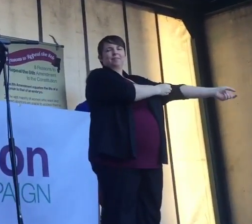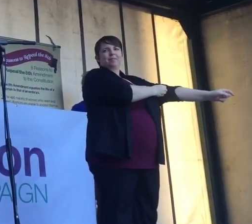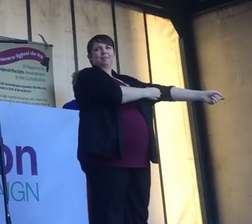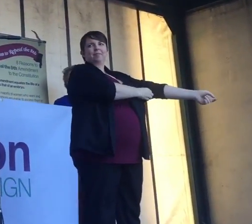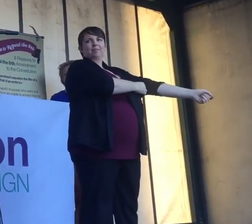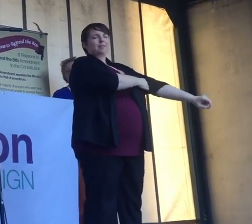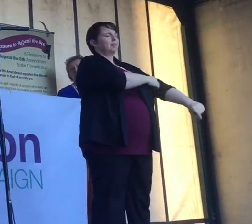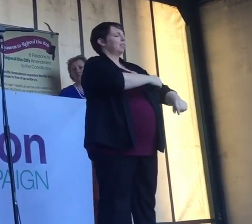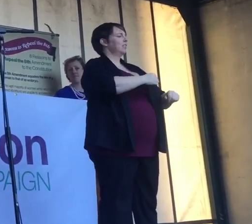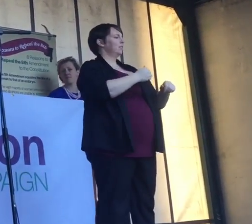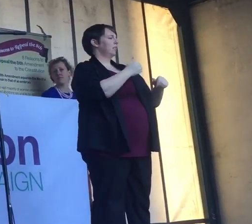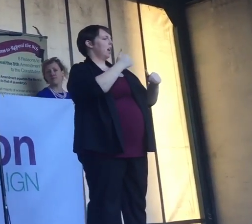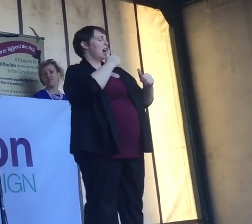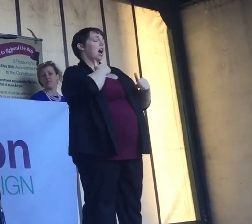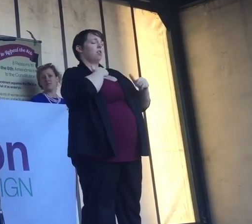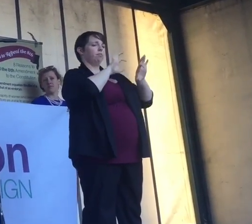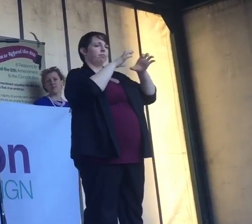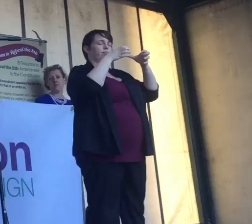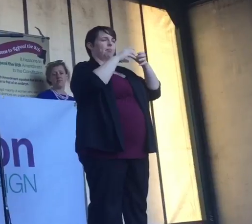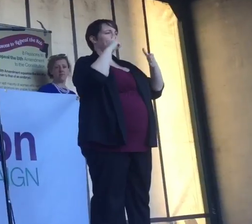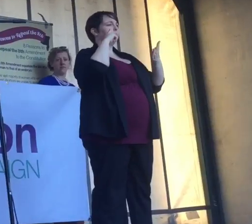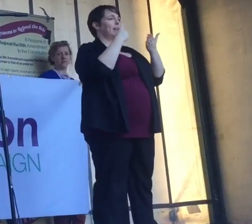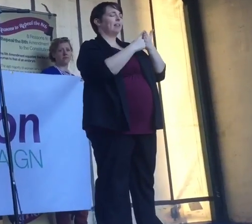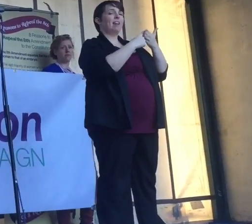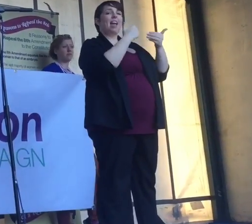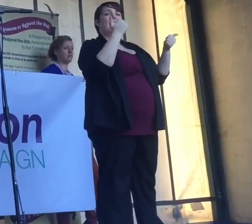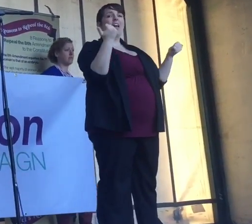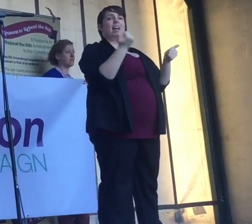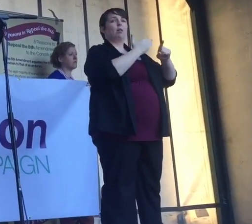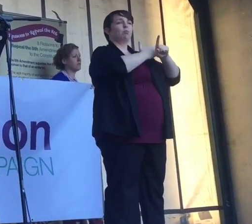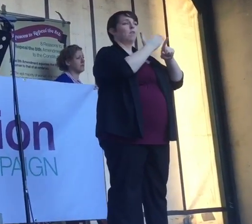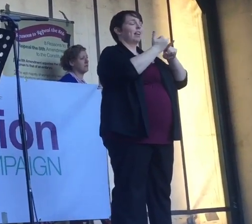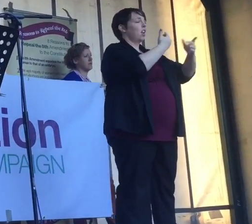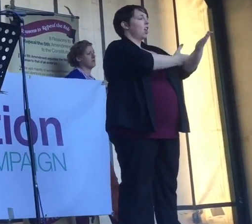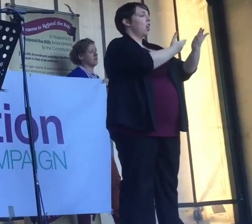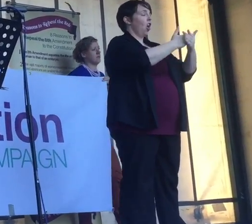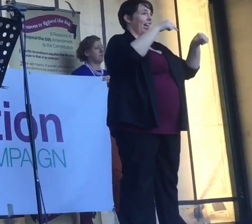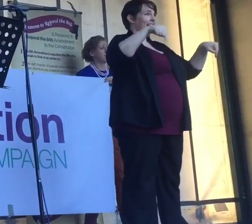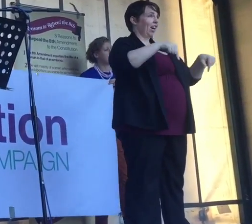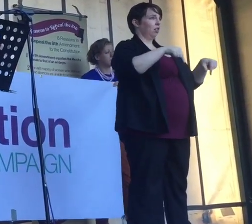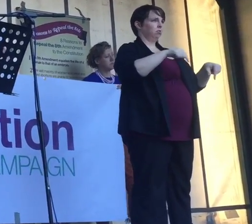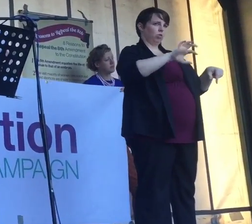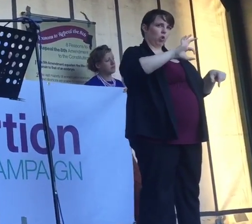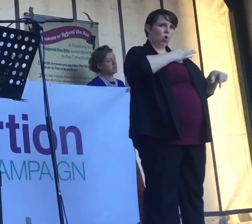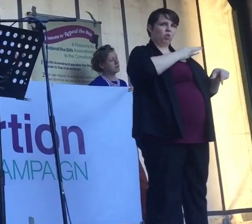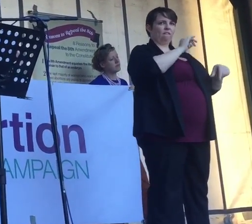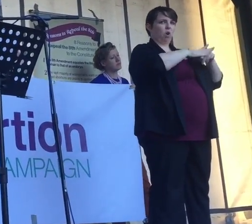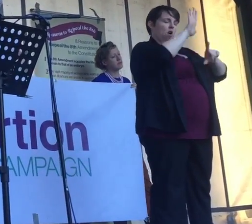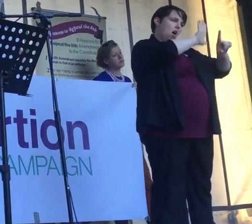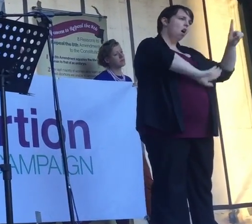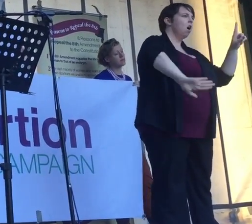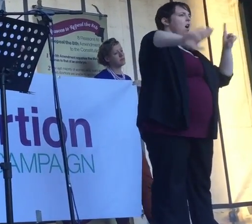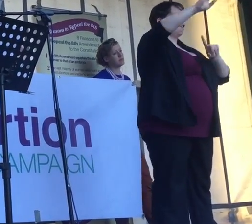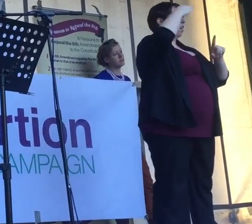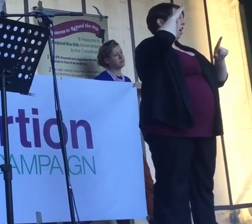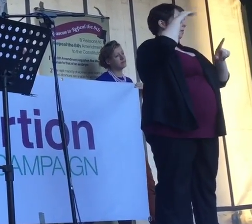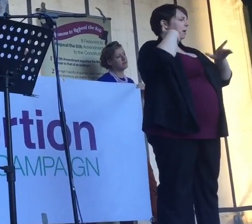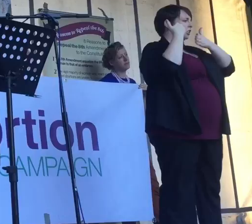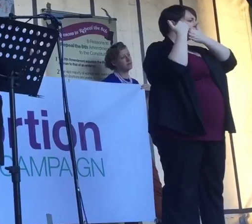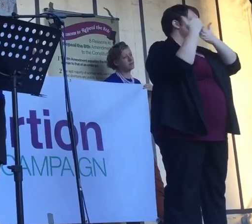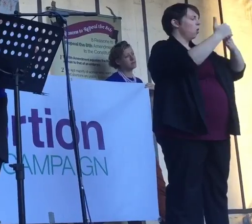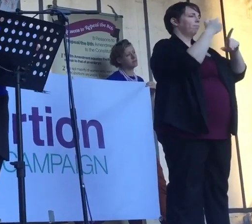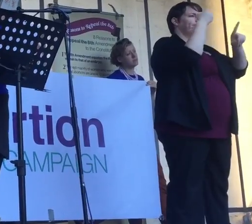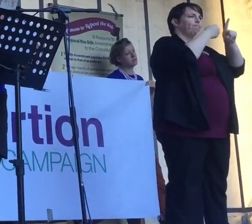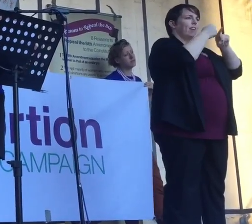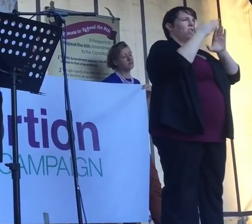Alliance for Choice believe that any progress in the law here is good for the whole island. We support the campaign to repeal